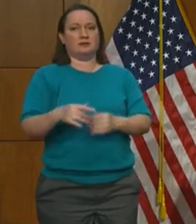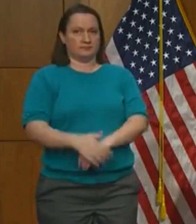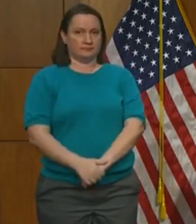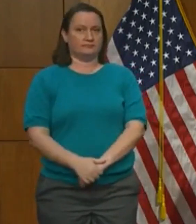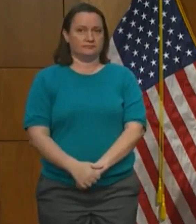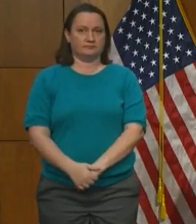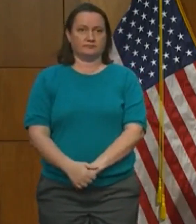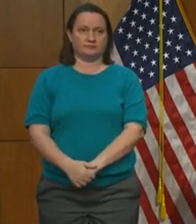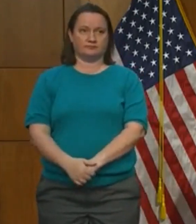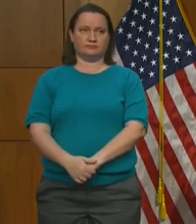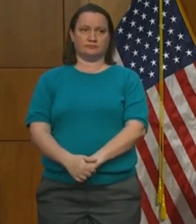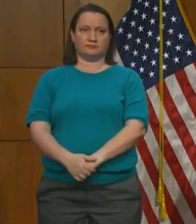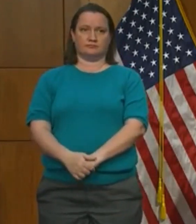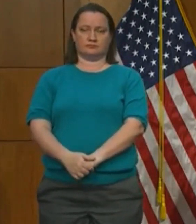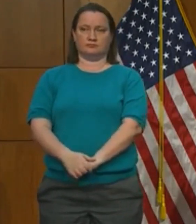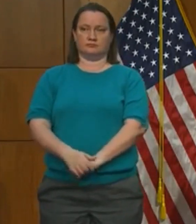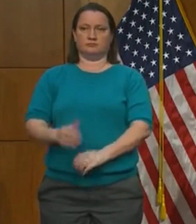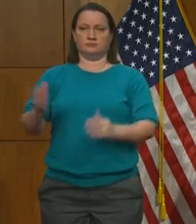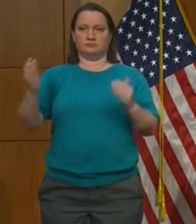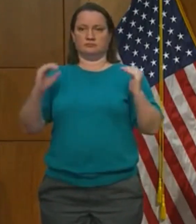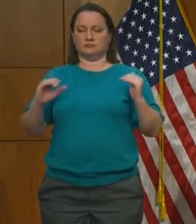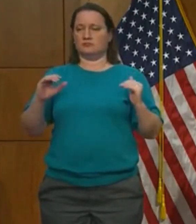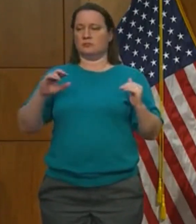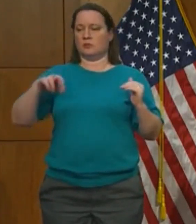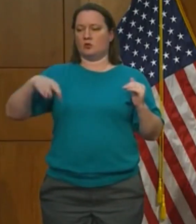Next up is Luanne Rice with the Ronald Times.